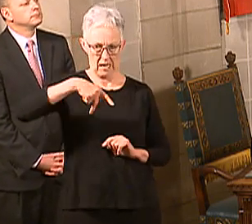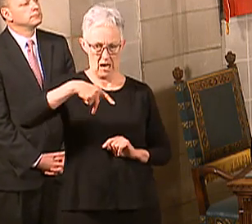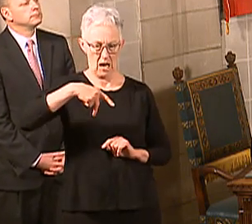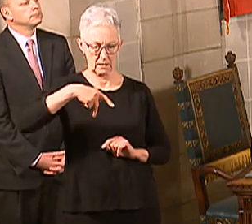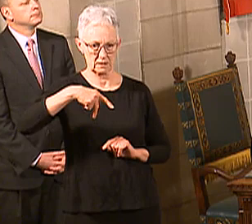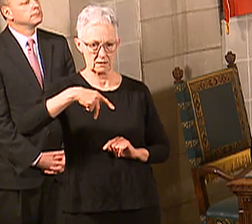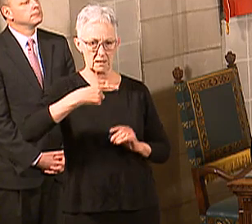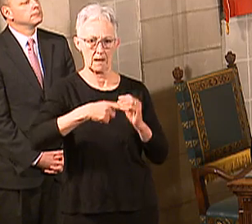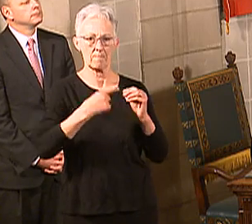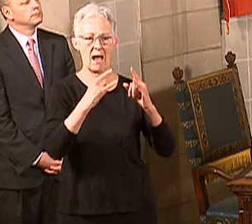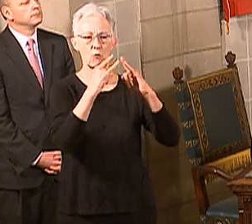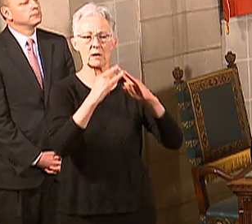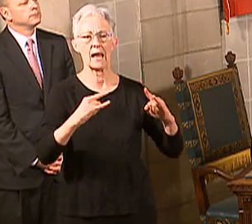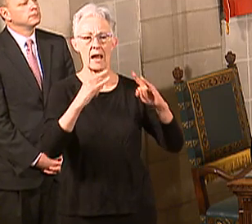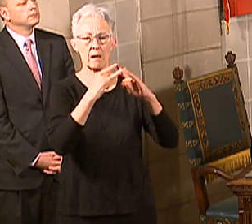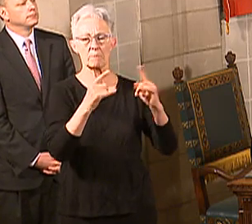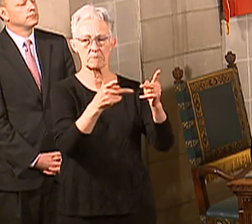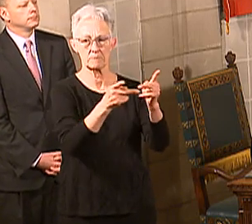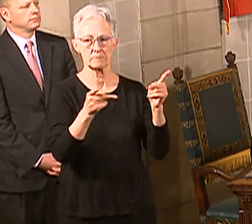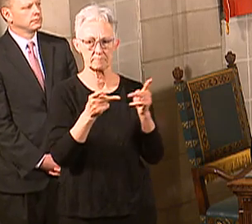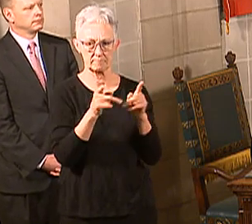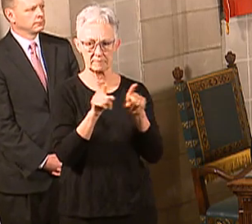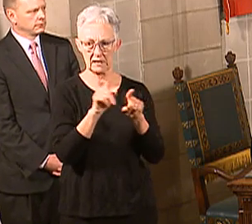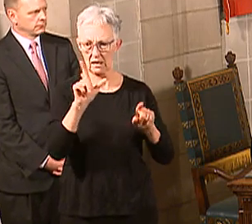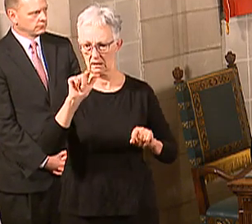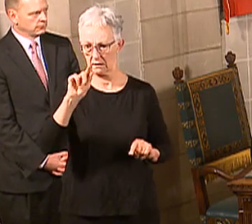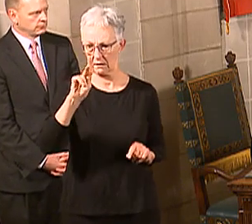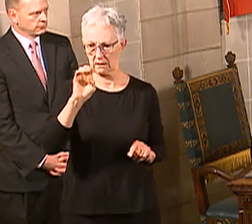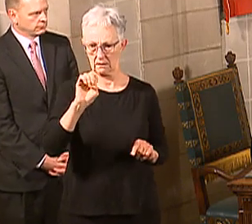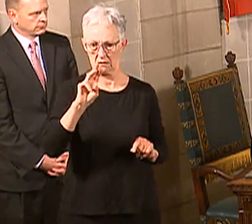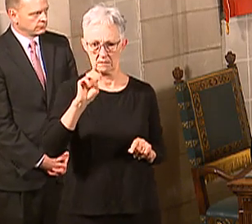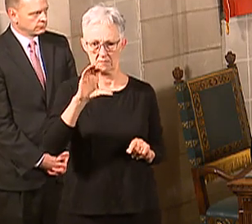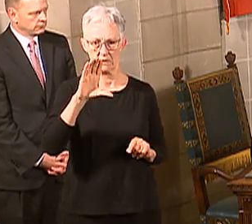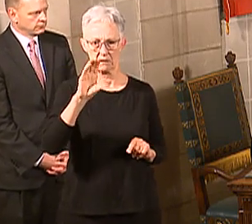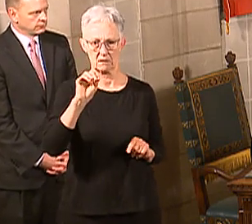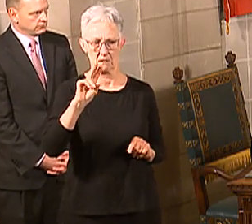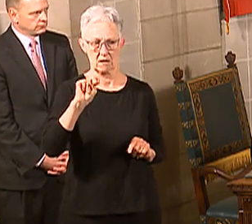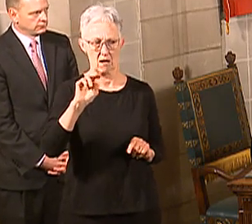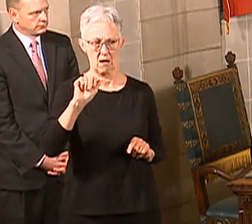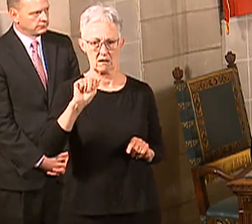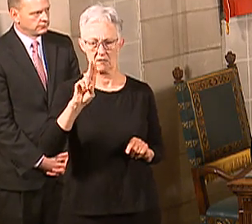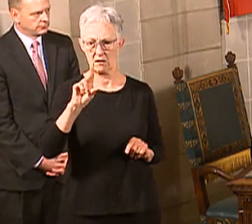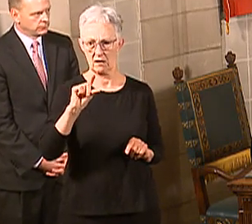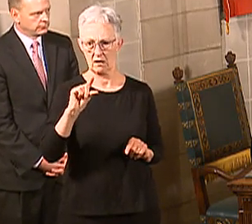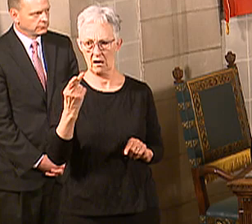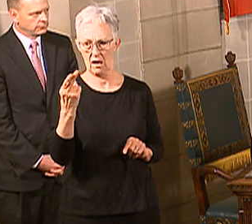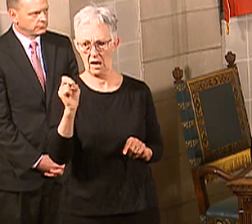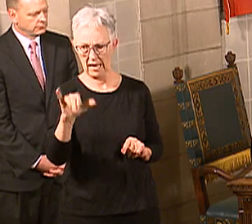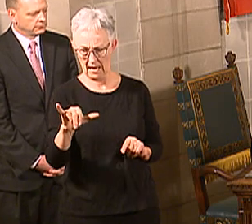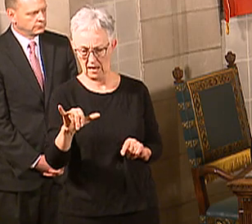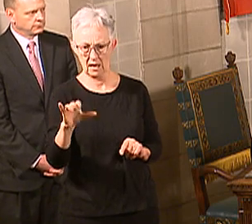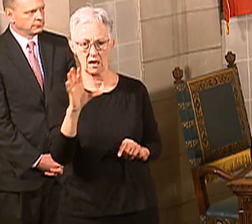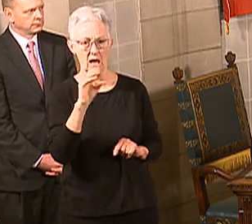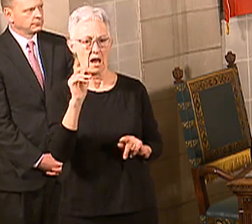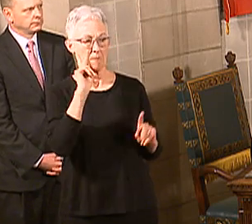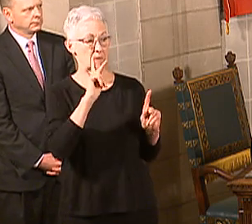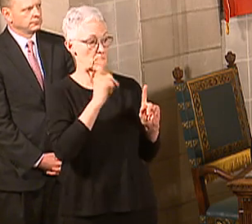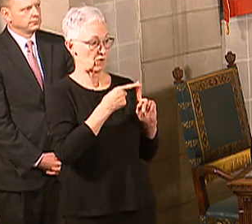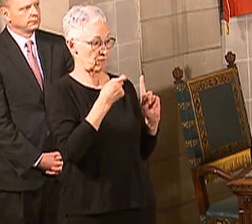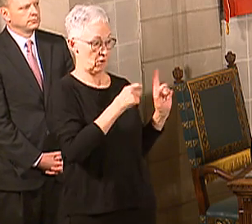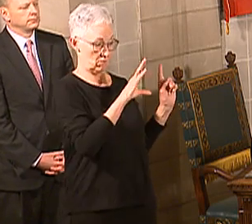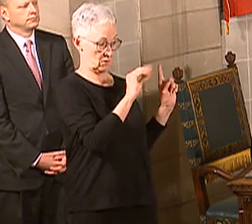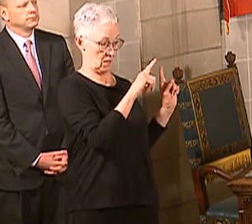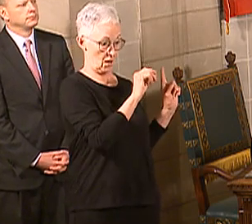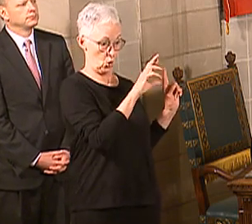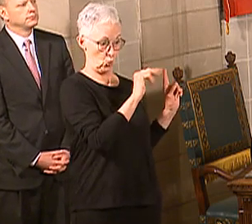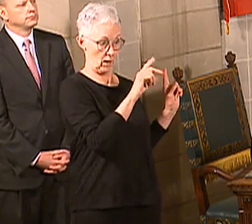campsites like Lake McConaughey. As the season gets warmer and people from COVID-heavy states like Colorado, are they going to